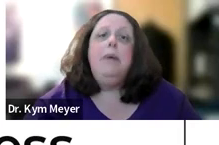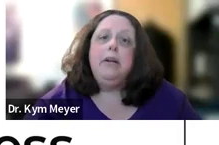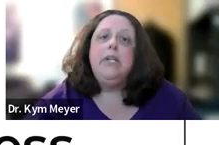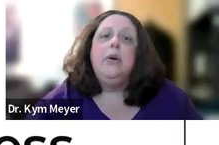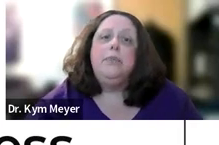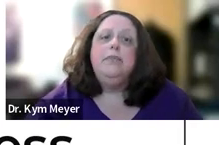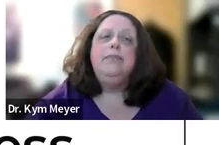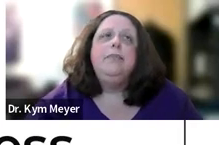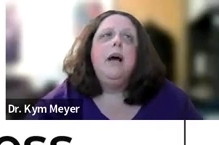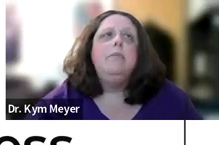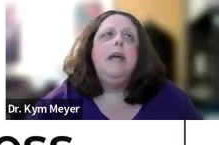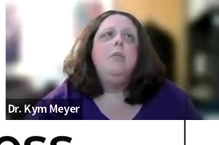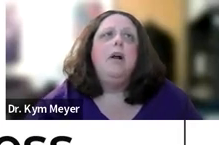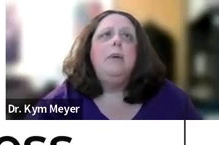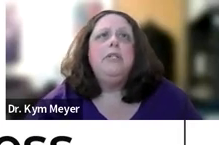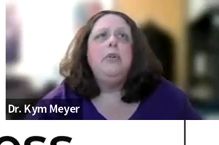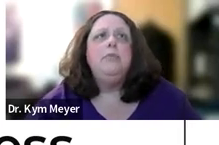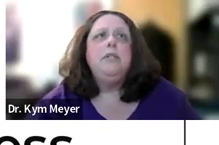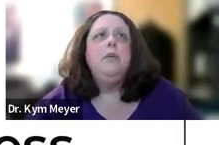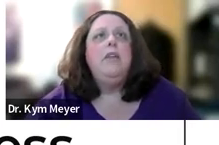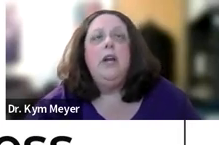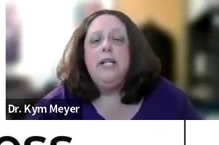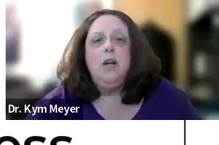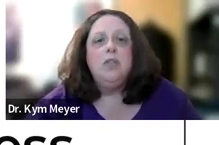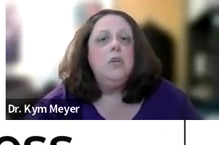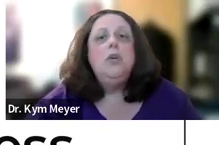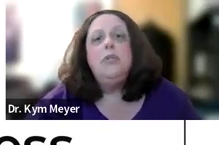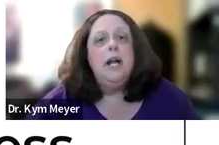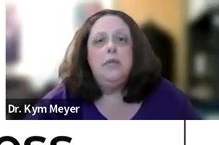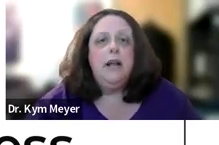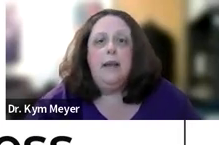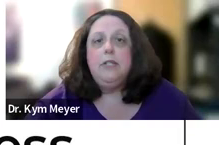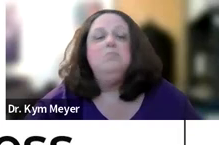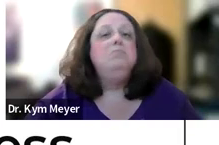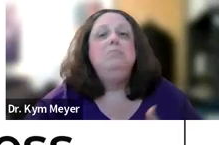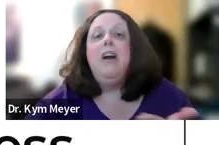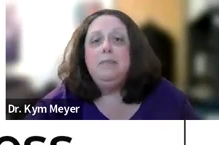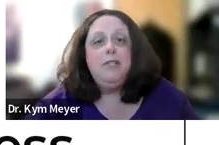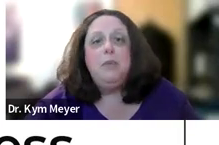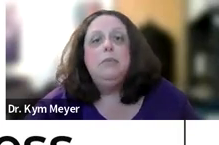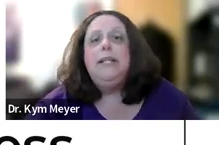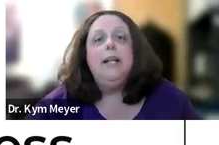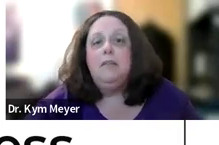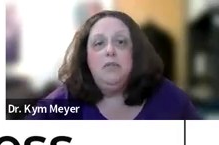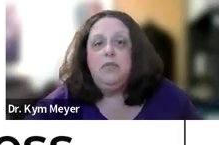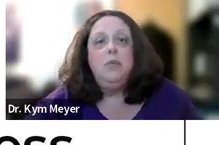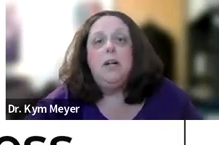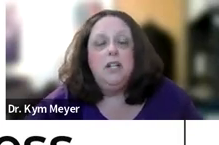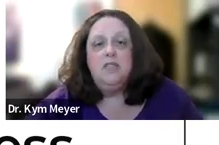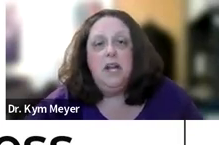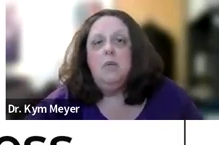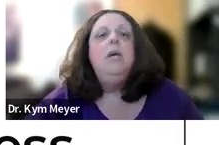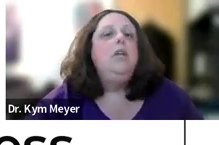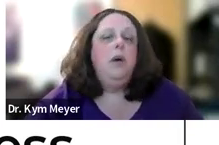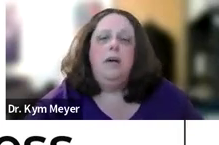several comparison groups. They had one comparison groups of hearing adults who did not know sign language. Very much probably like those of you